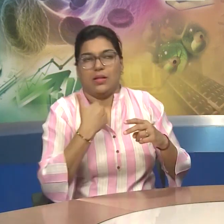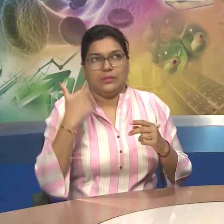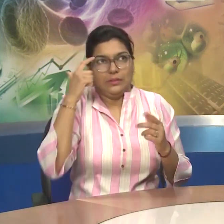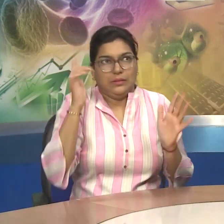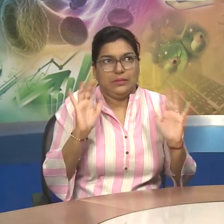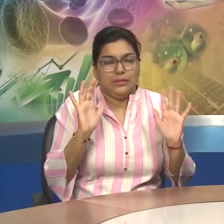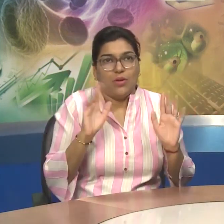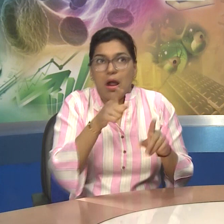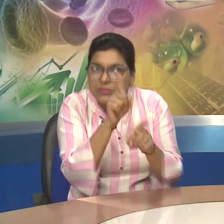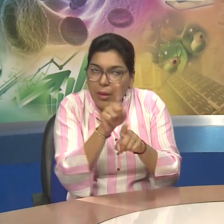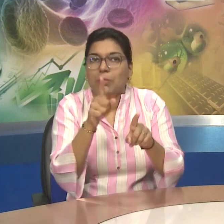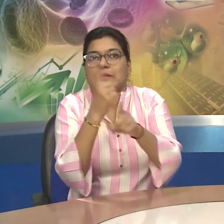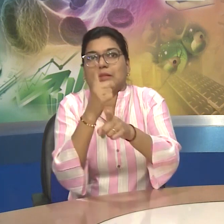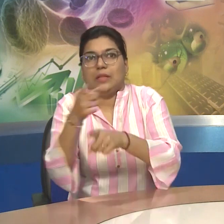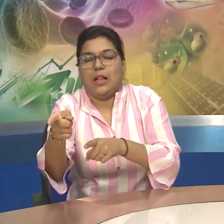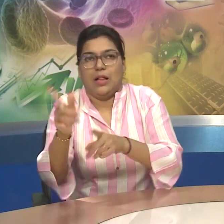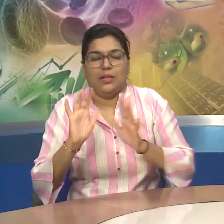In Lots Of Stress